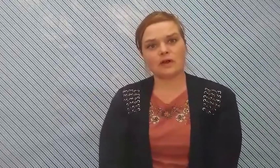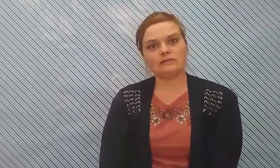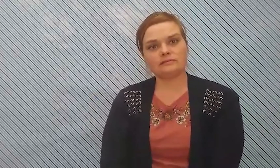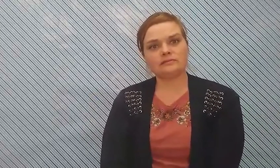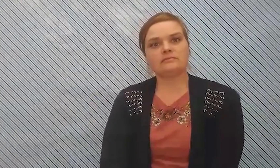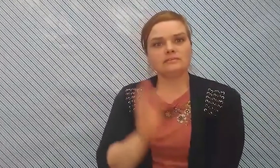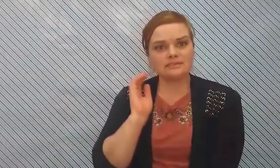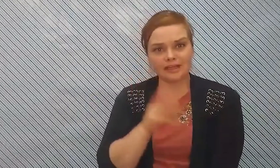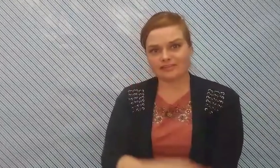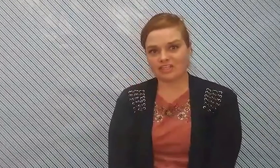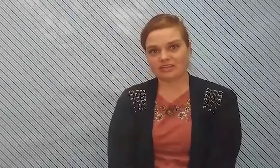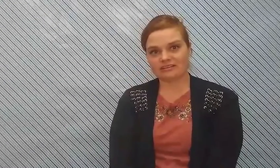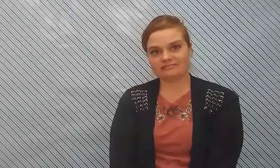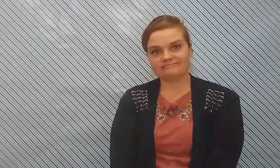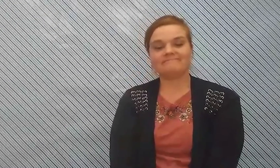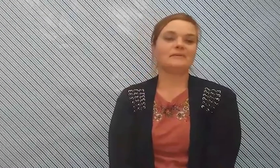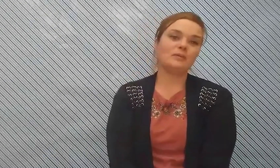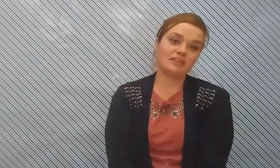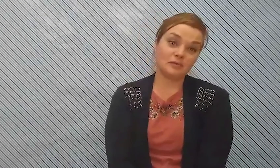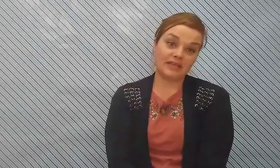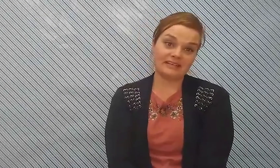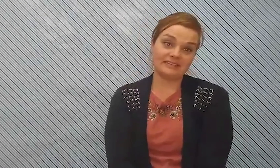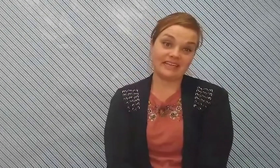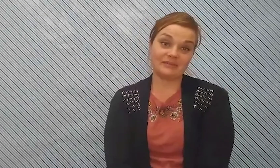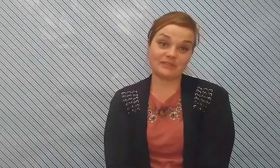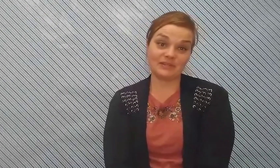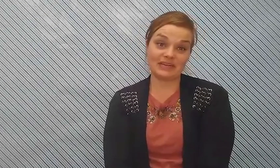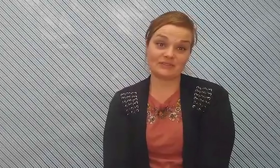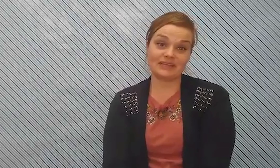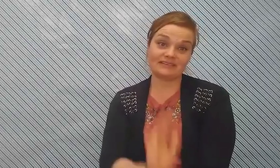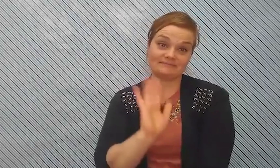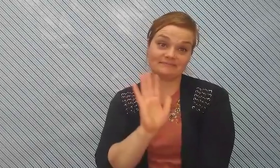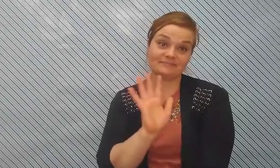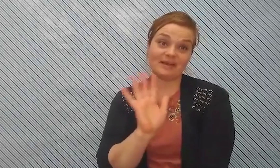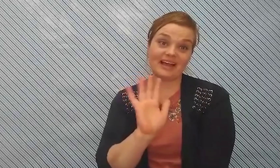of all love each other hope you have a good week and we'll see you next week bye